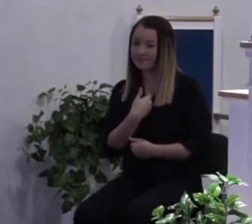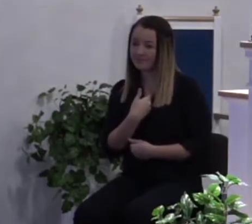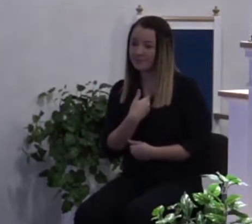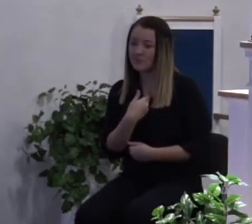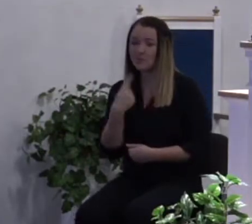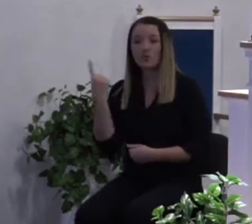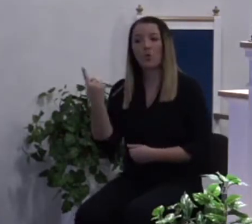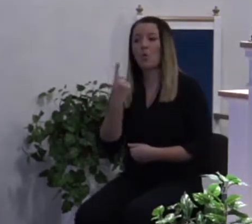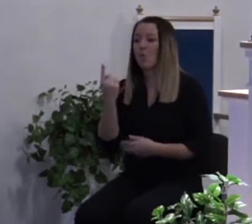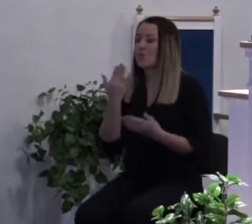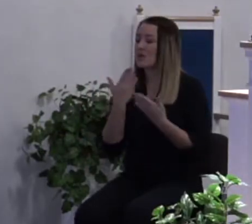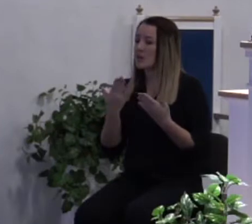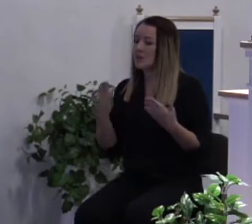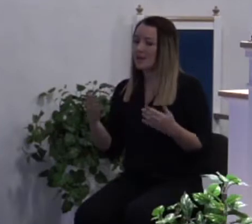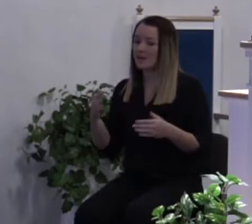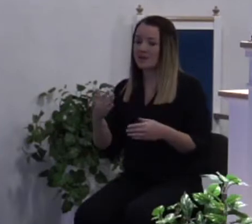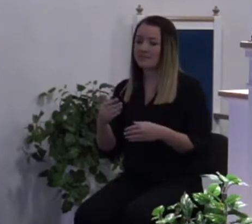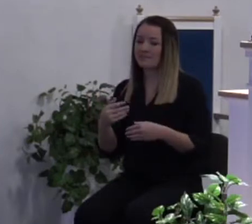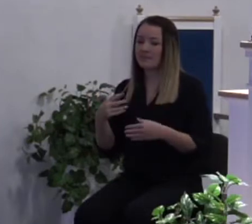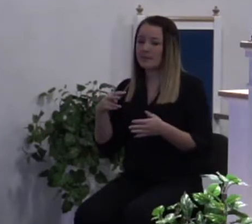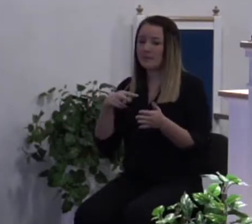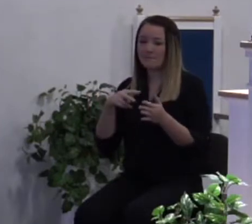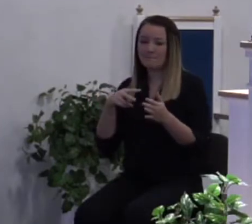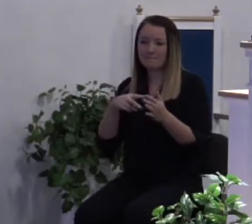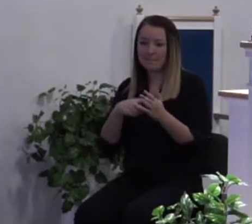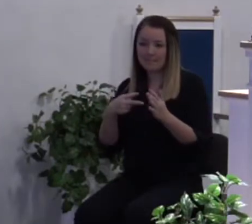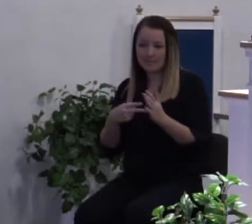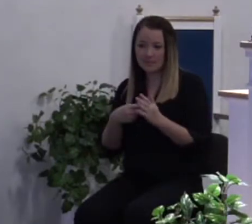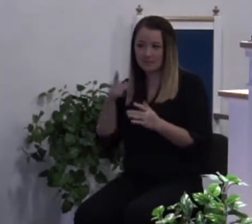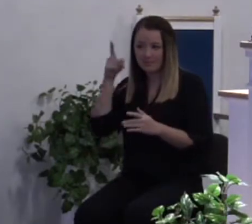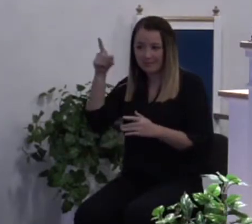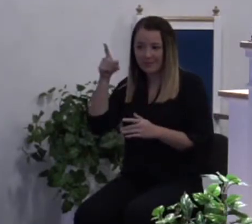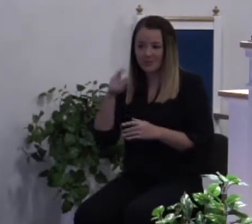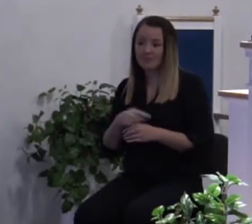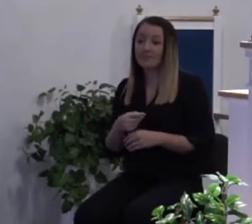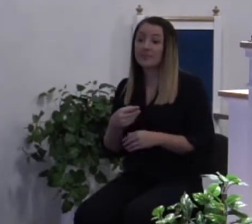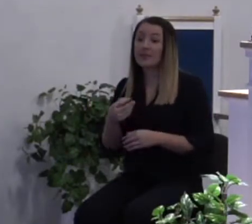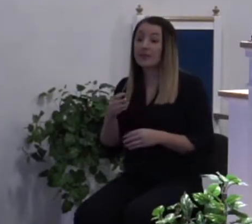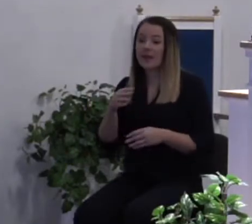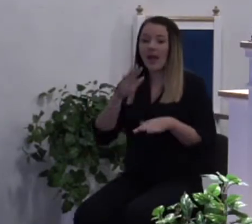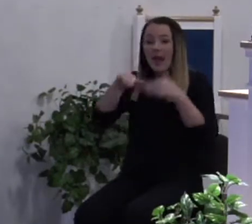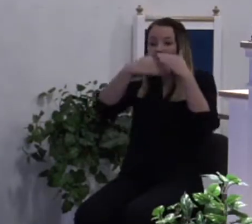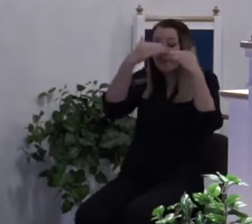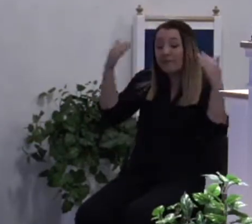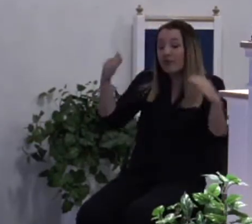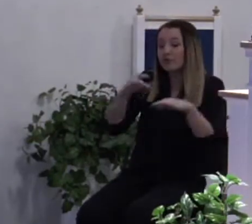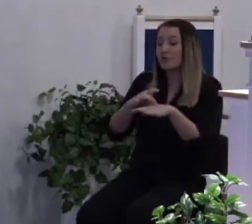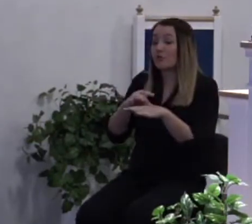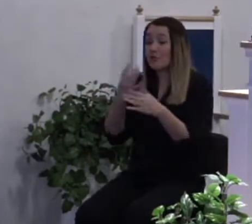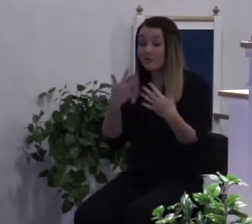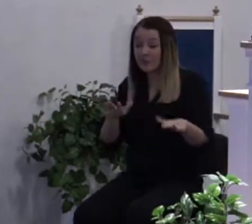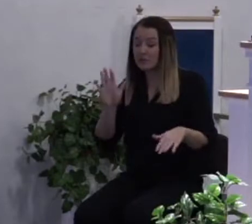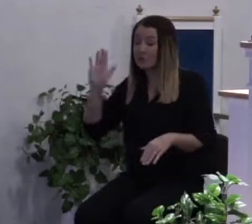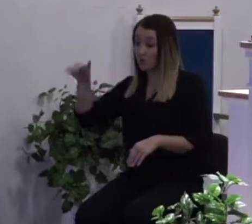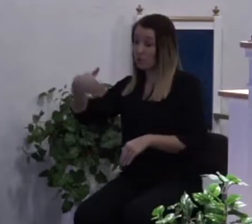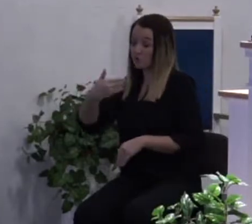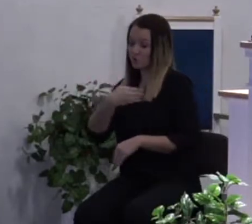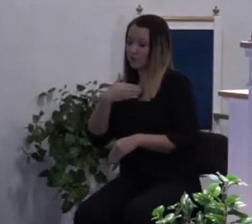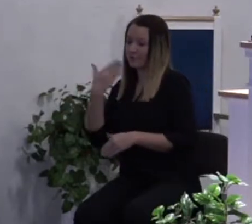the only thing that matters. Because when heaven and earth pass away, your soul will still be. Your